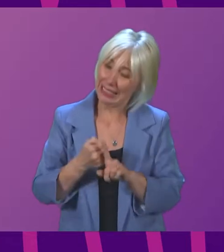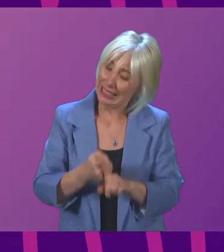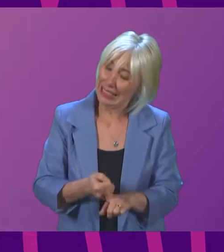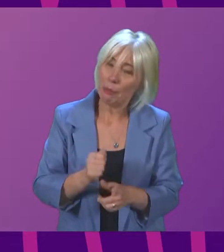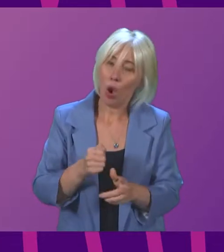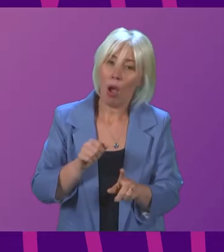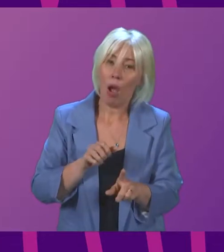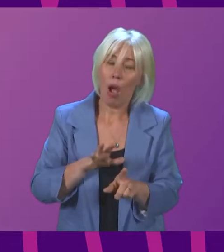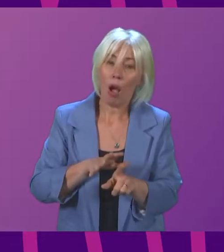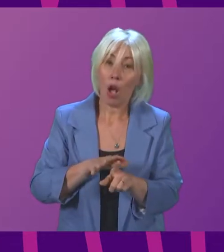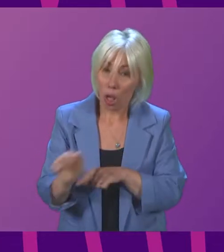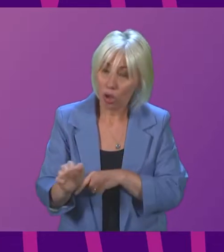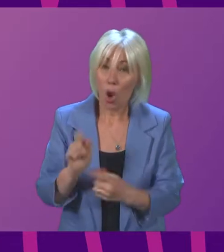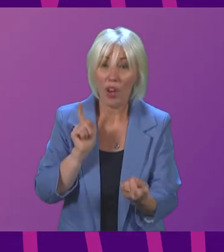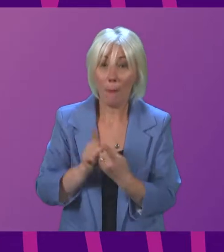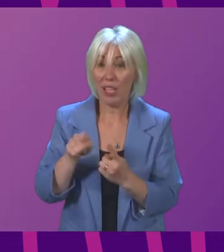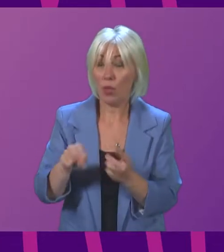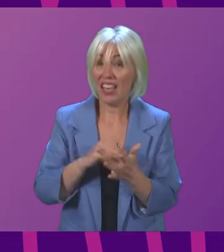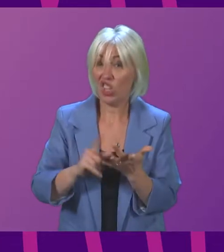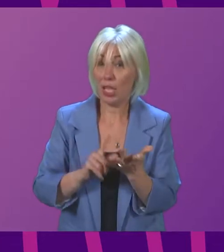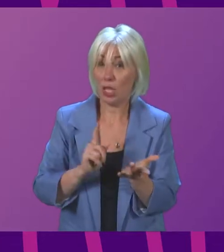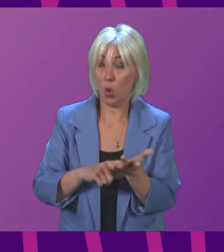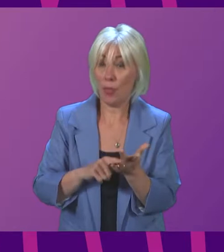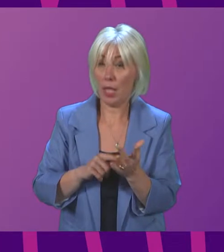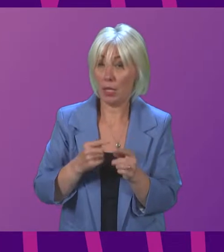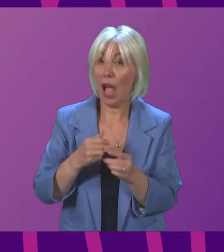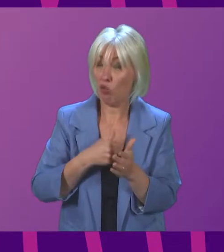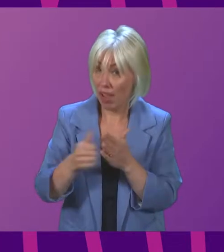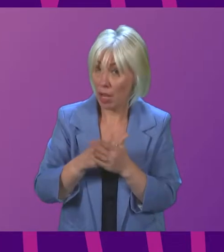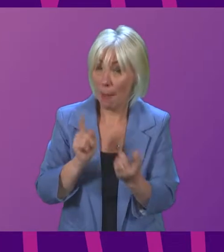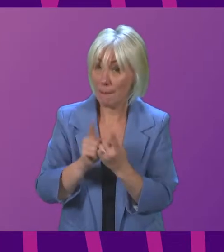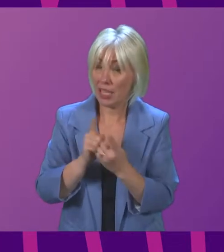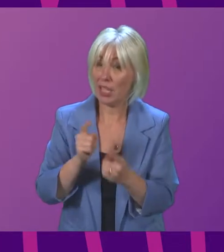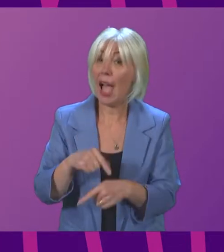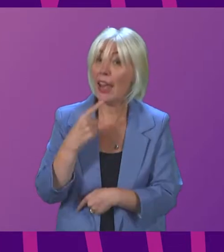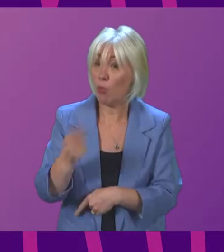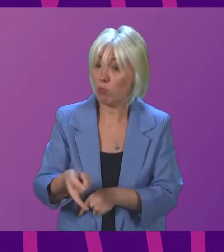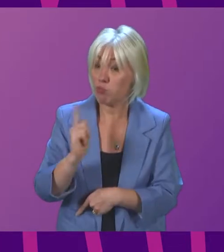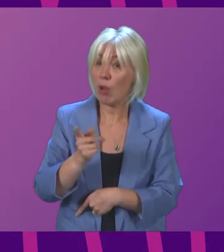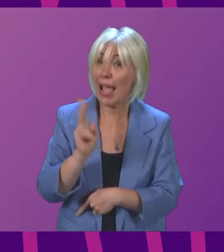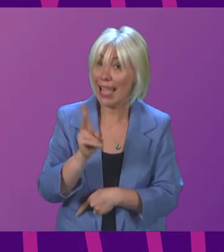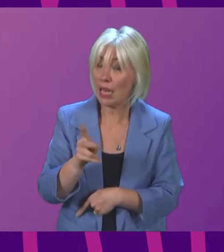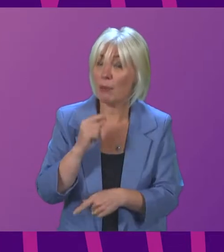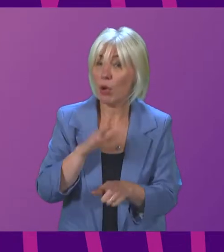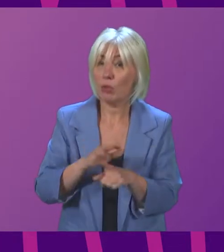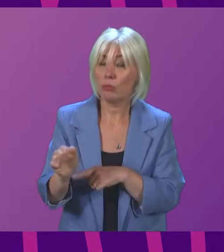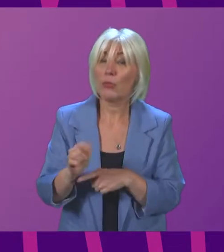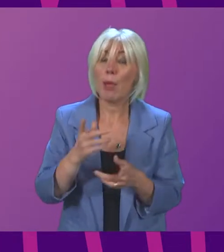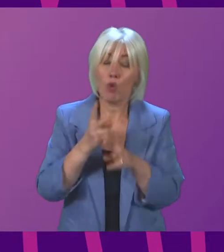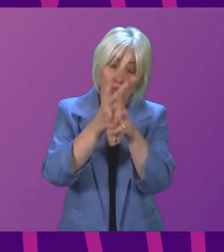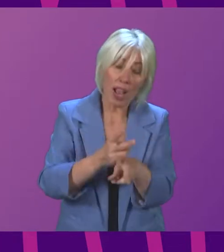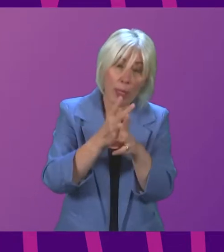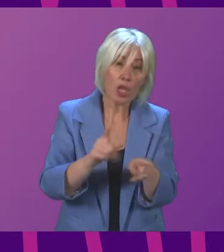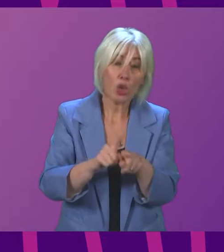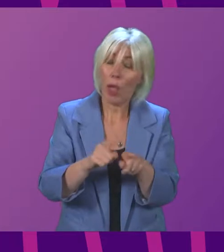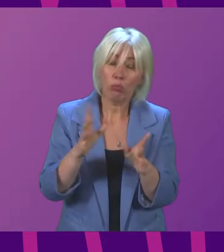culture when I meet with NHS Lothian next, which is very regularly. In terms of the points on regulation, I don't disagree with him. As I said